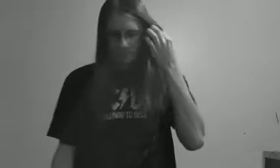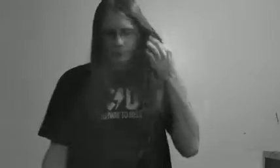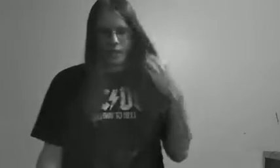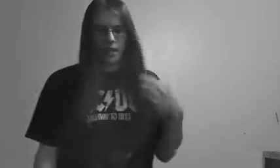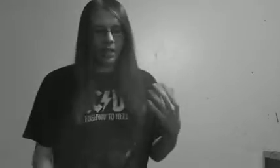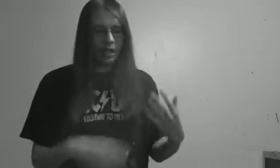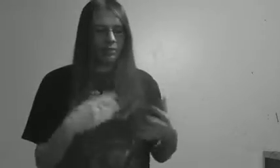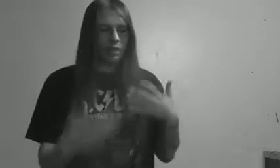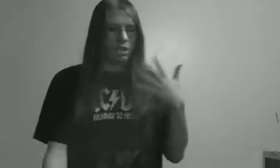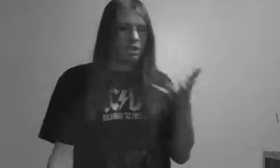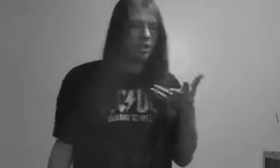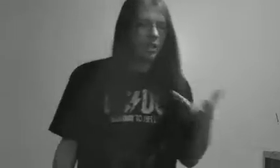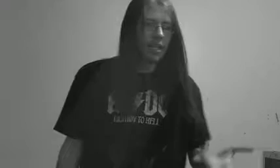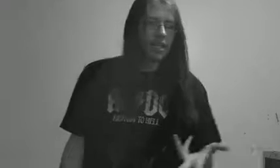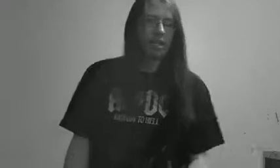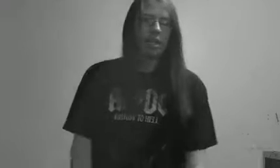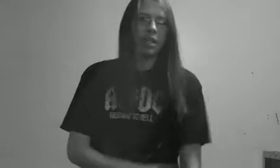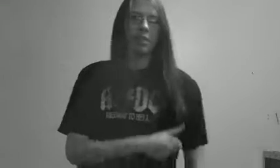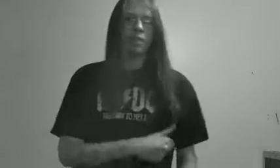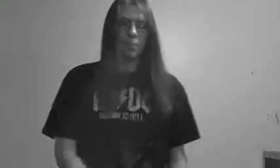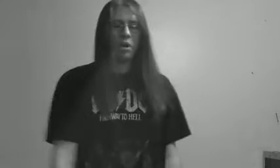And I'll finish it tomorrow.